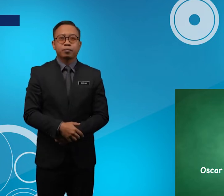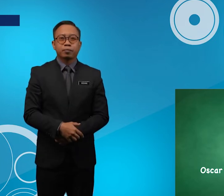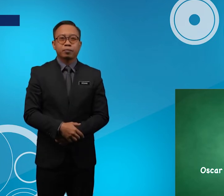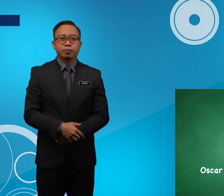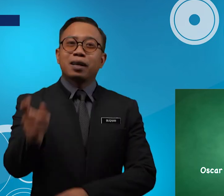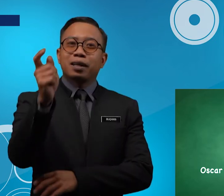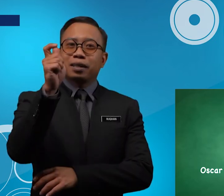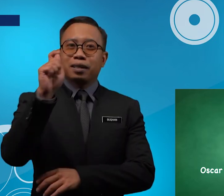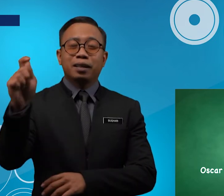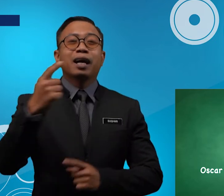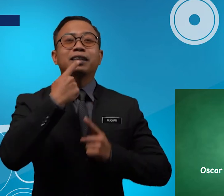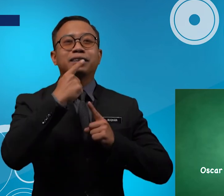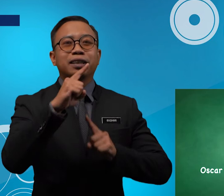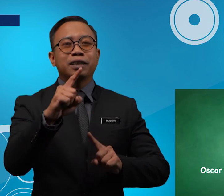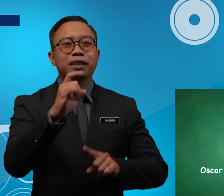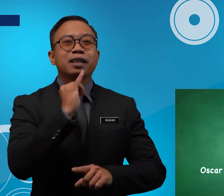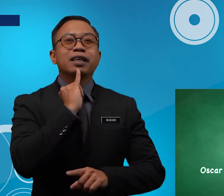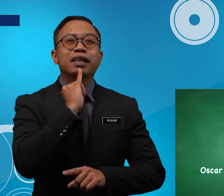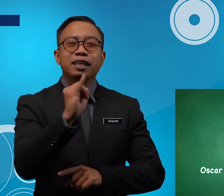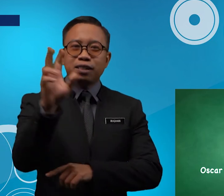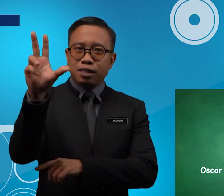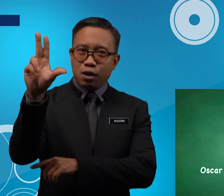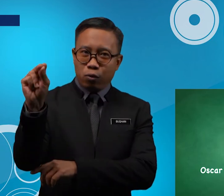The Answer Is No